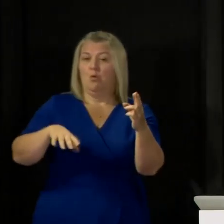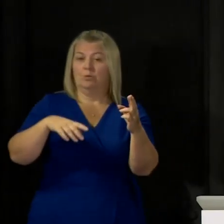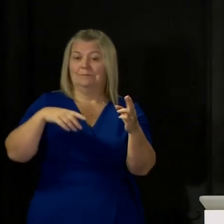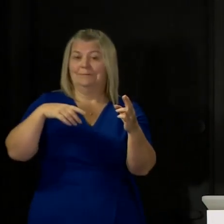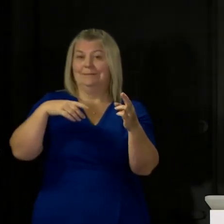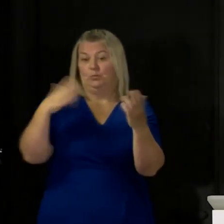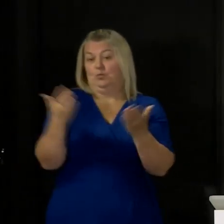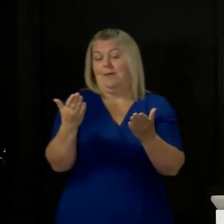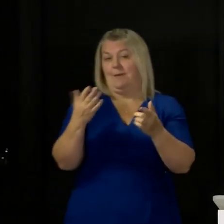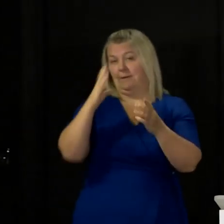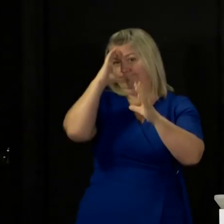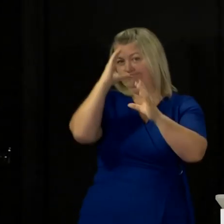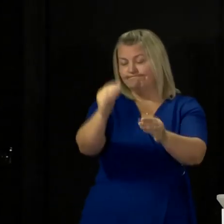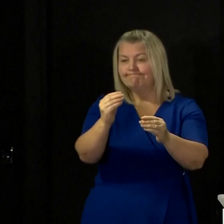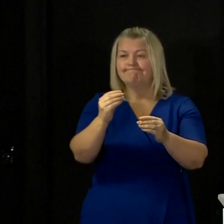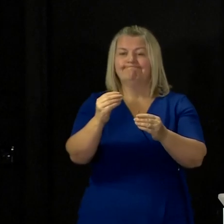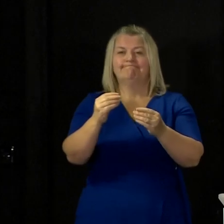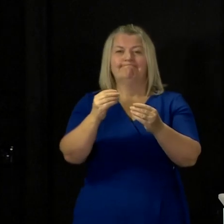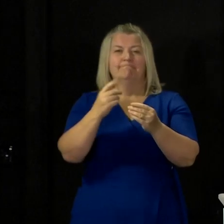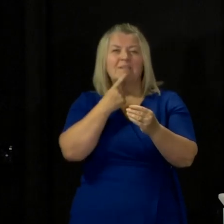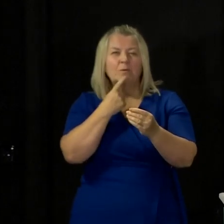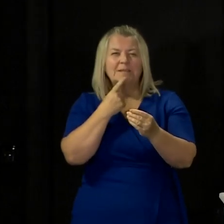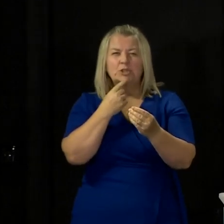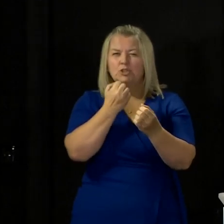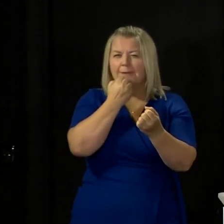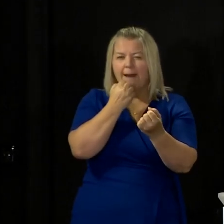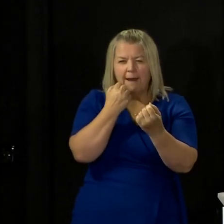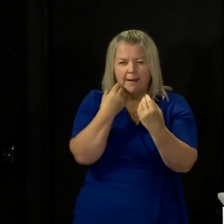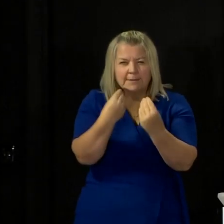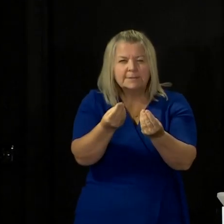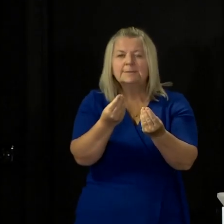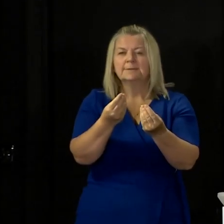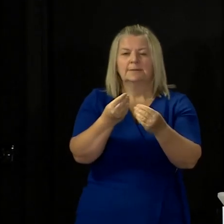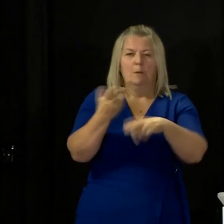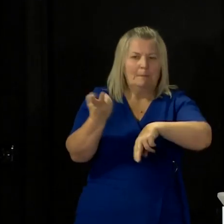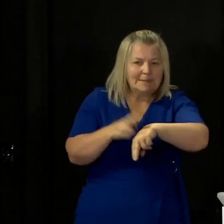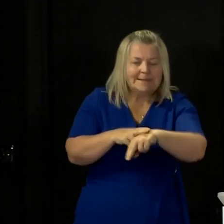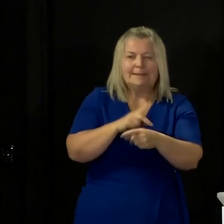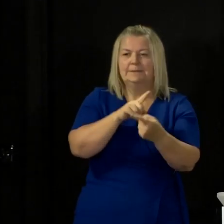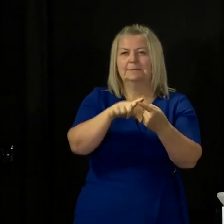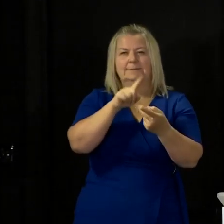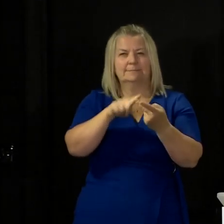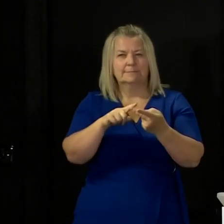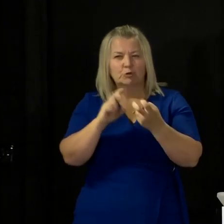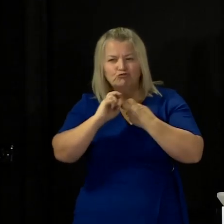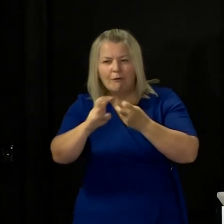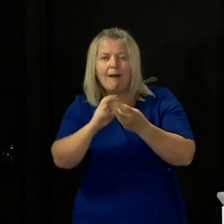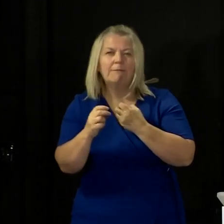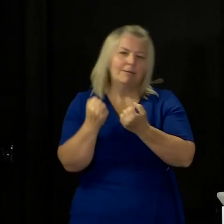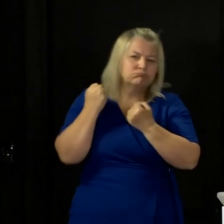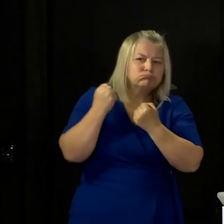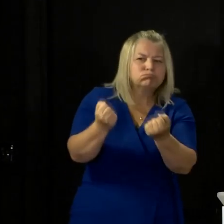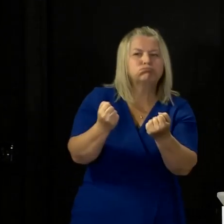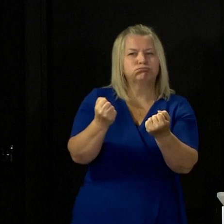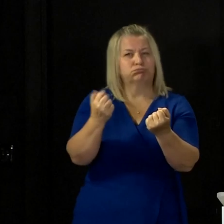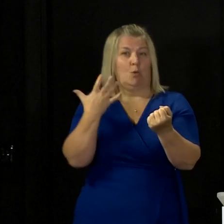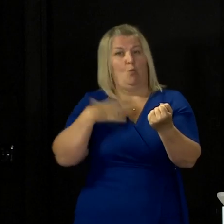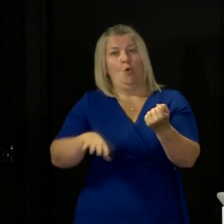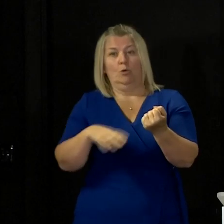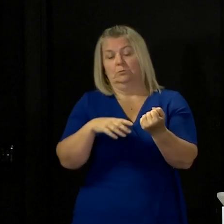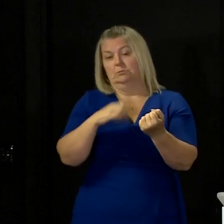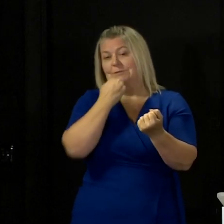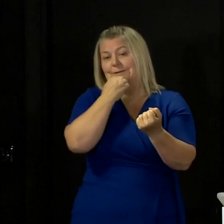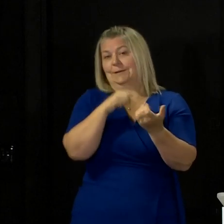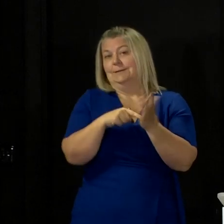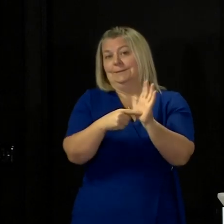and police activity today as I did last Monday I don't yet have those statistics but we'll publish them as soon as possible and when I see